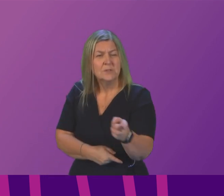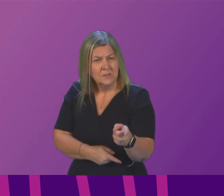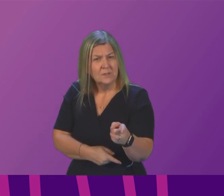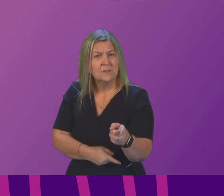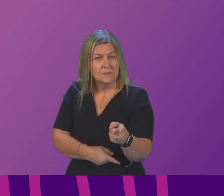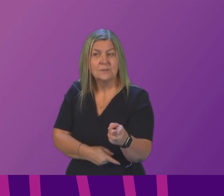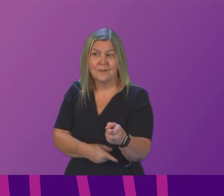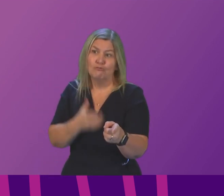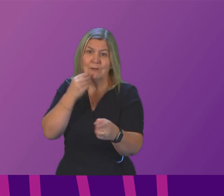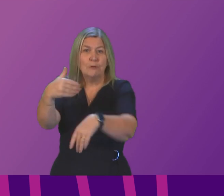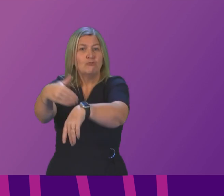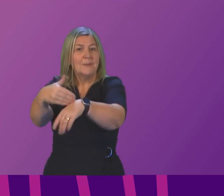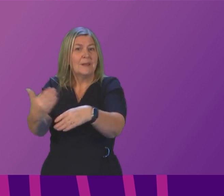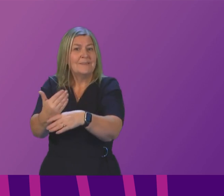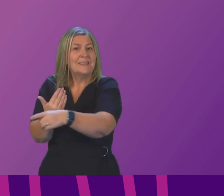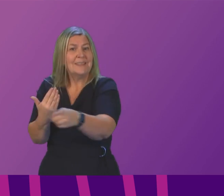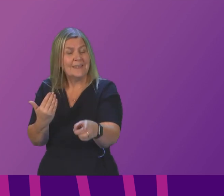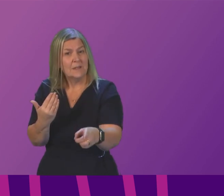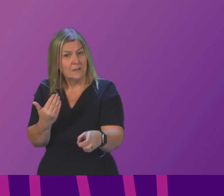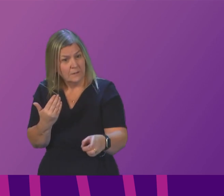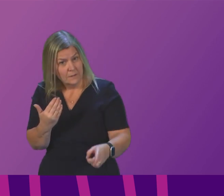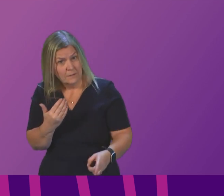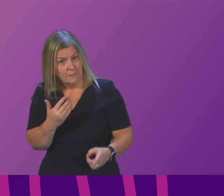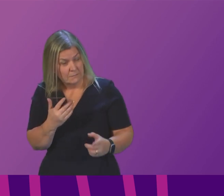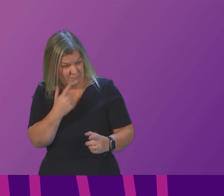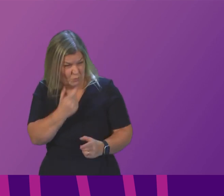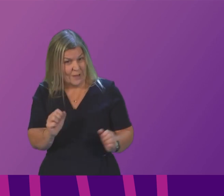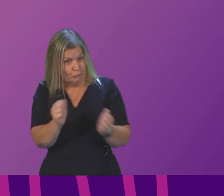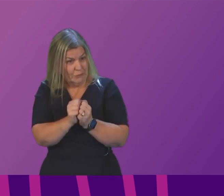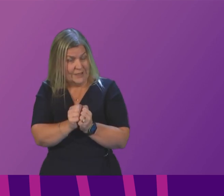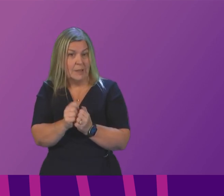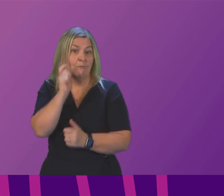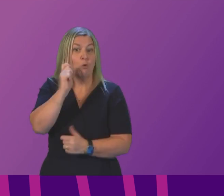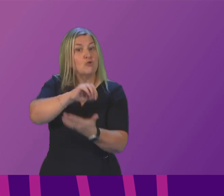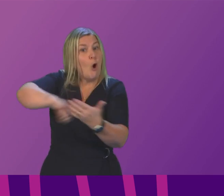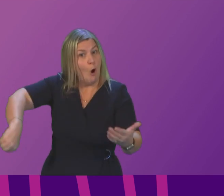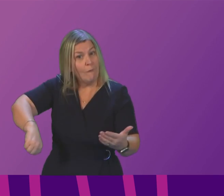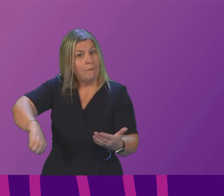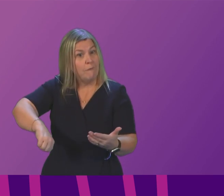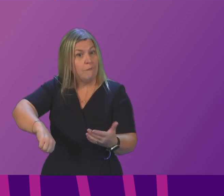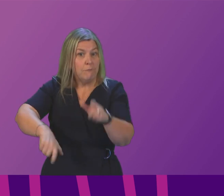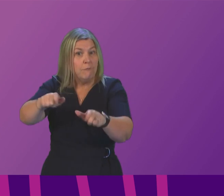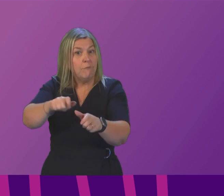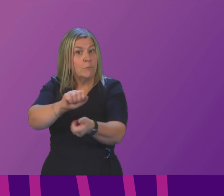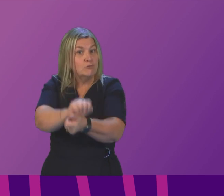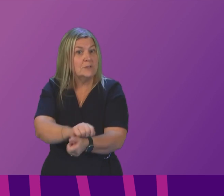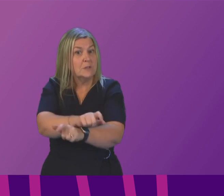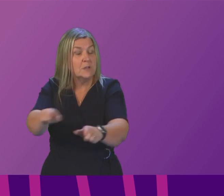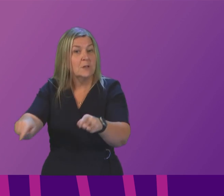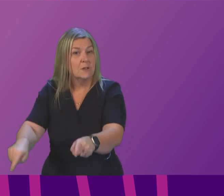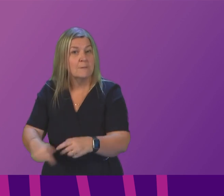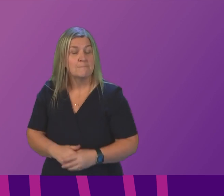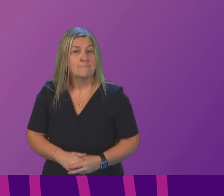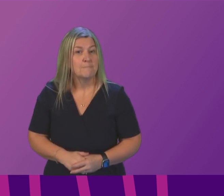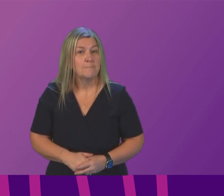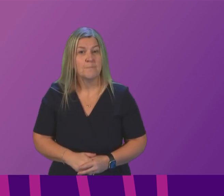activity will she now commit to removing the phones that have been hacked from Scotland's prisons first minister on the issue